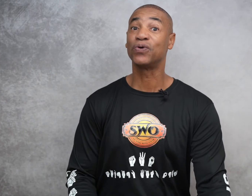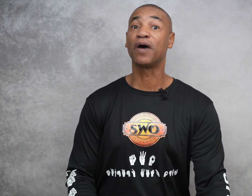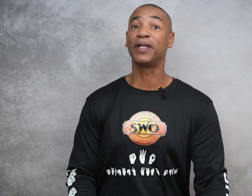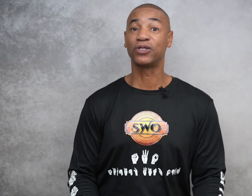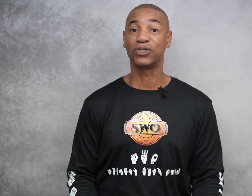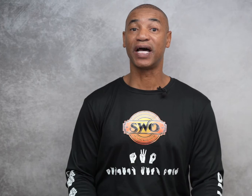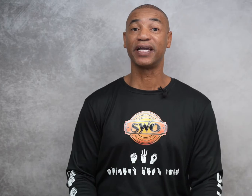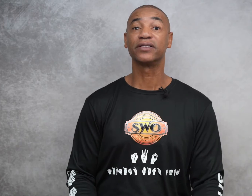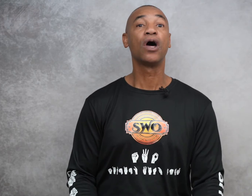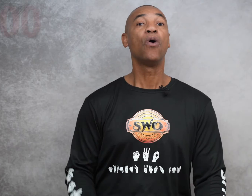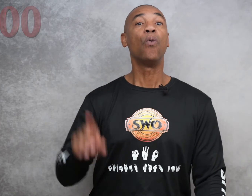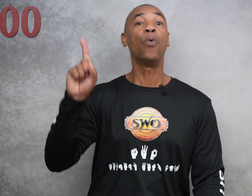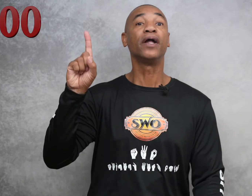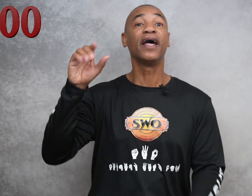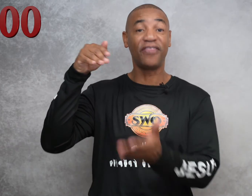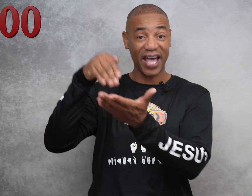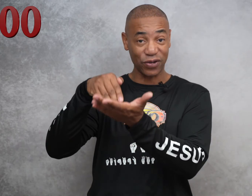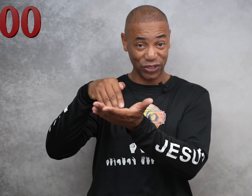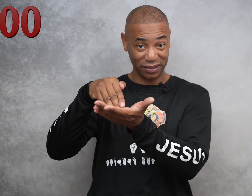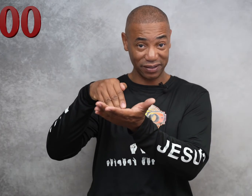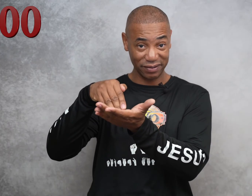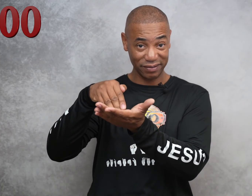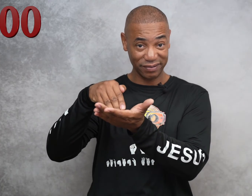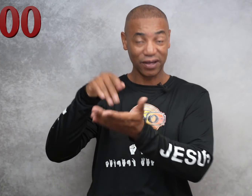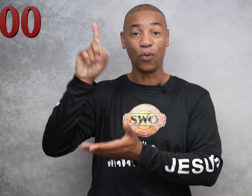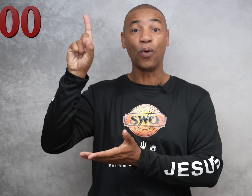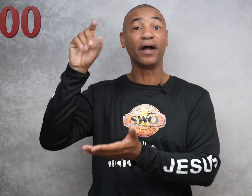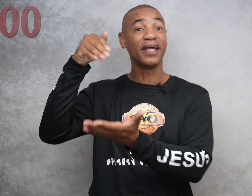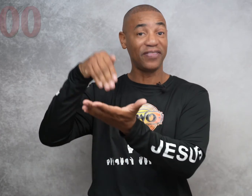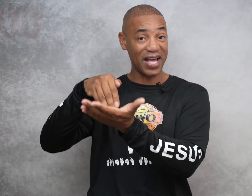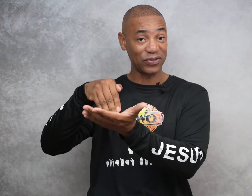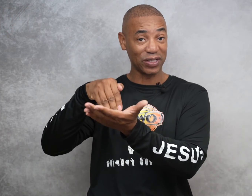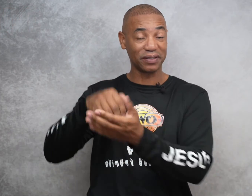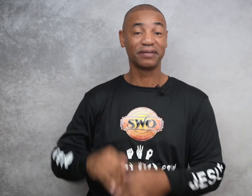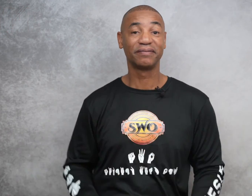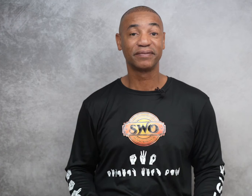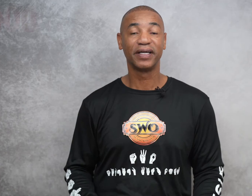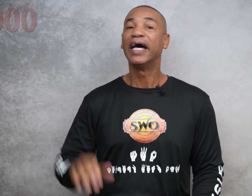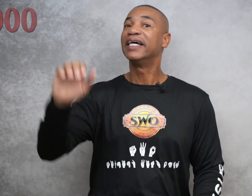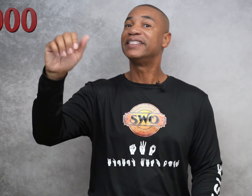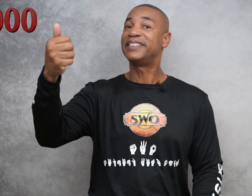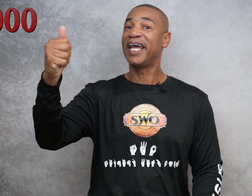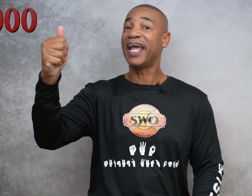do a couple extra signs. 1,000, 1,000,,000, 10